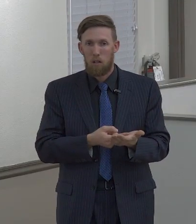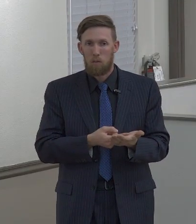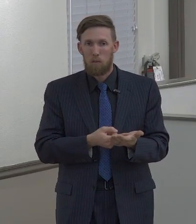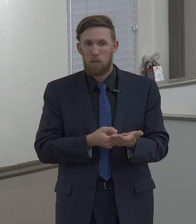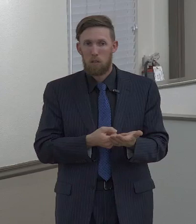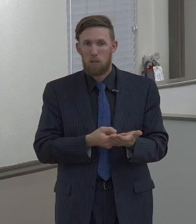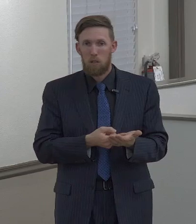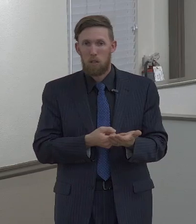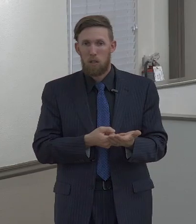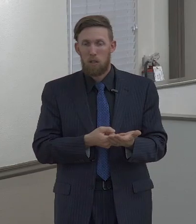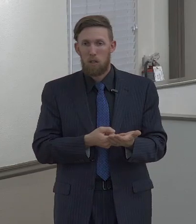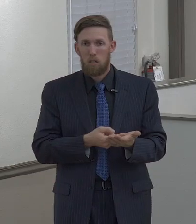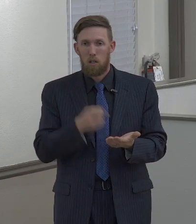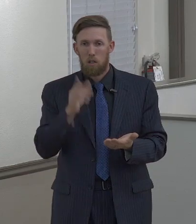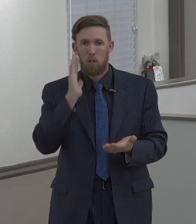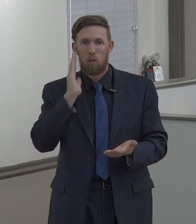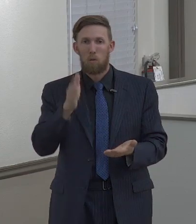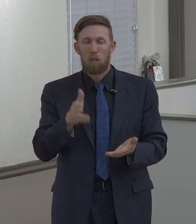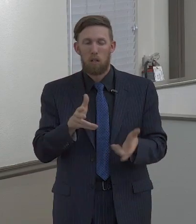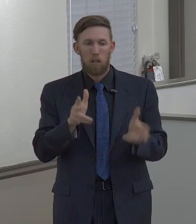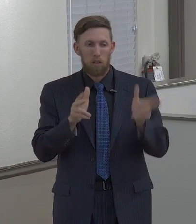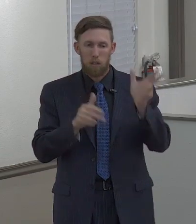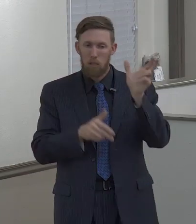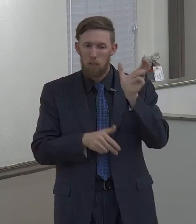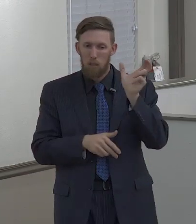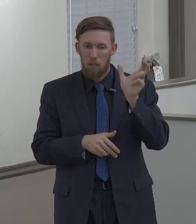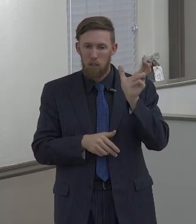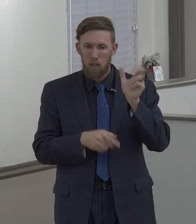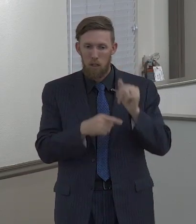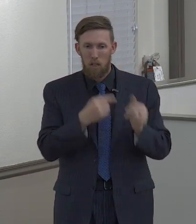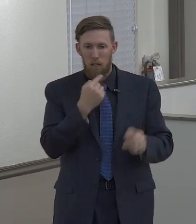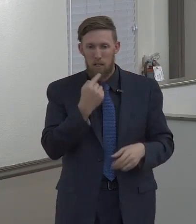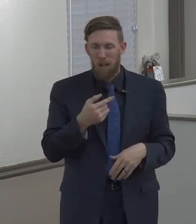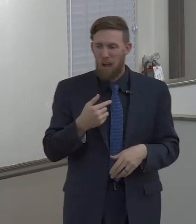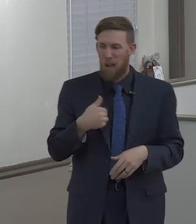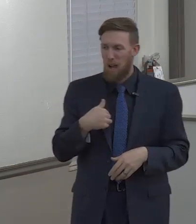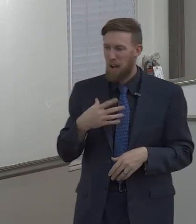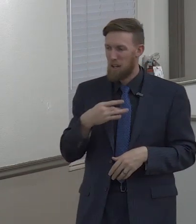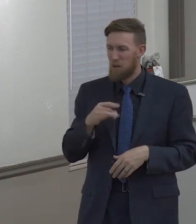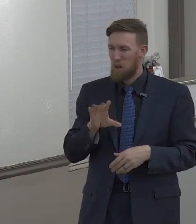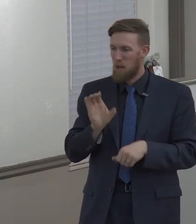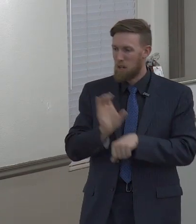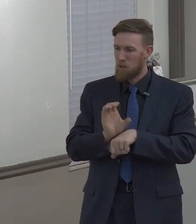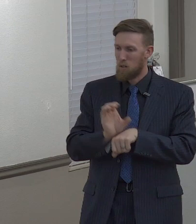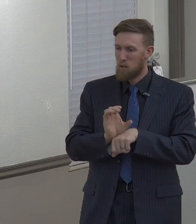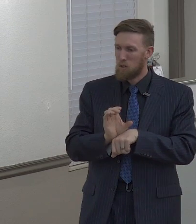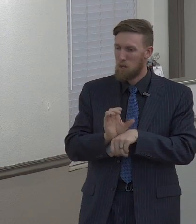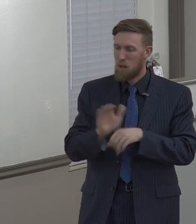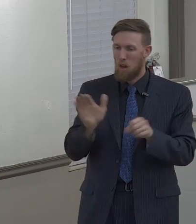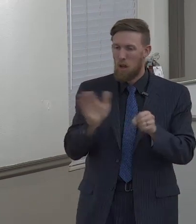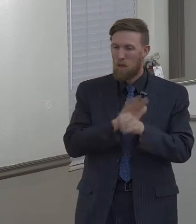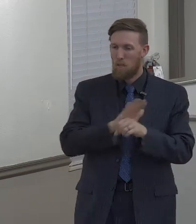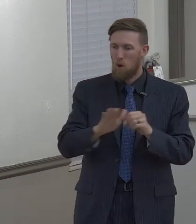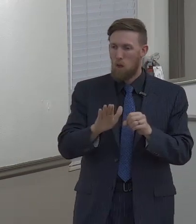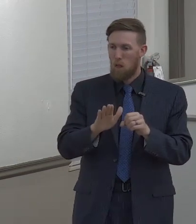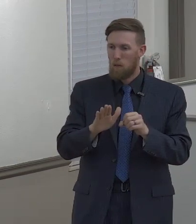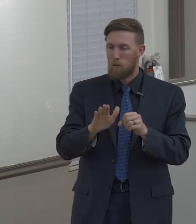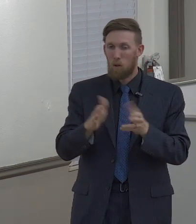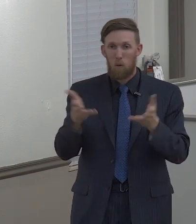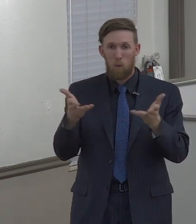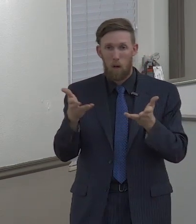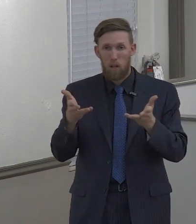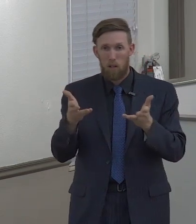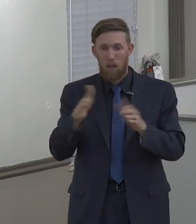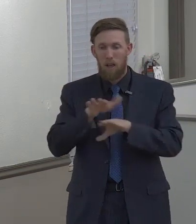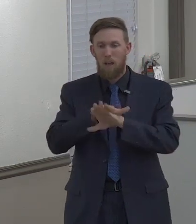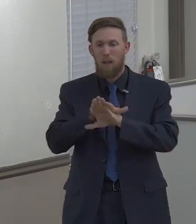you're going to hear something, they're going to respond with, I don't really like churches, churches